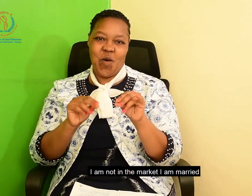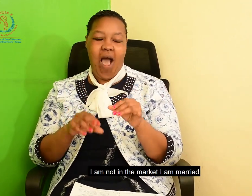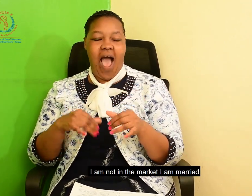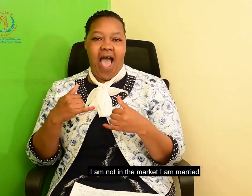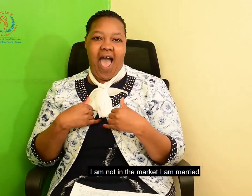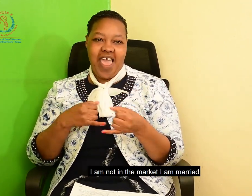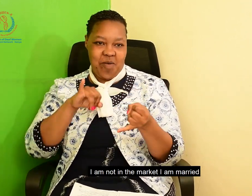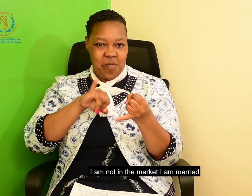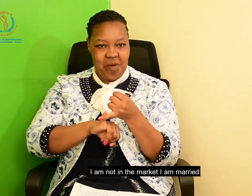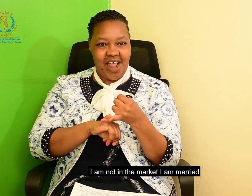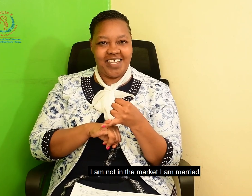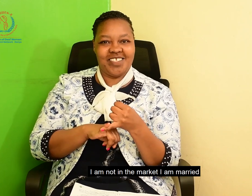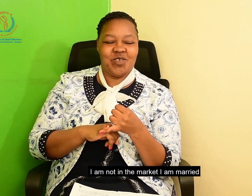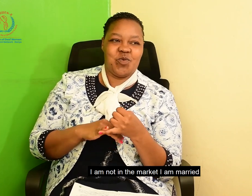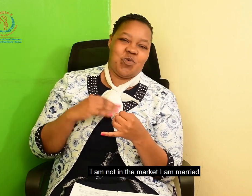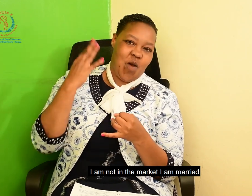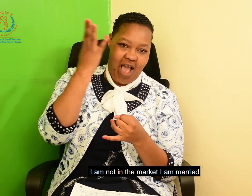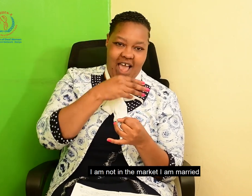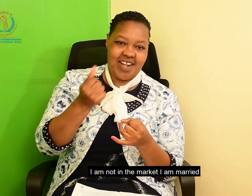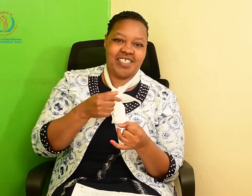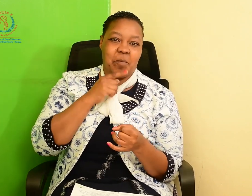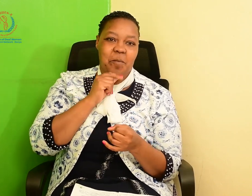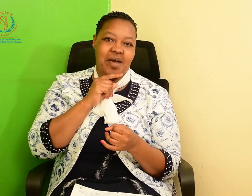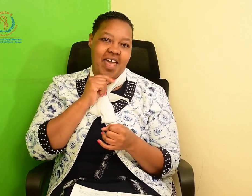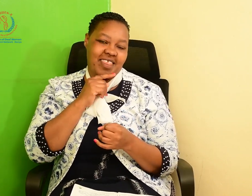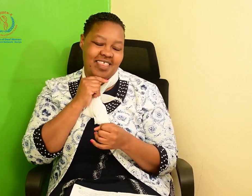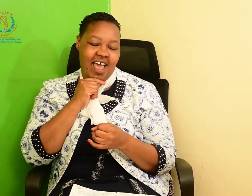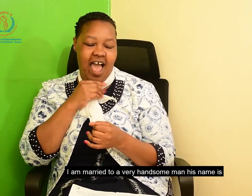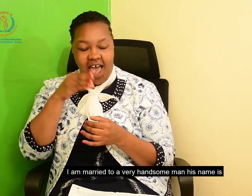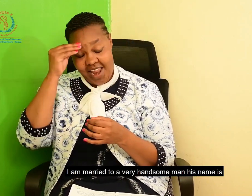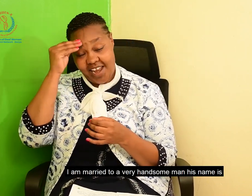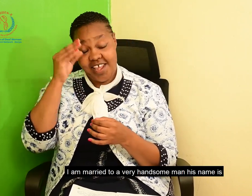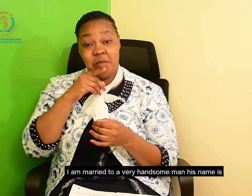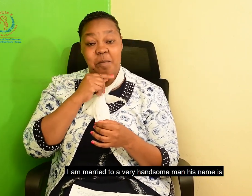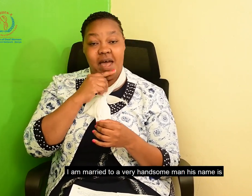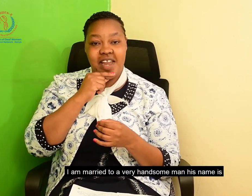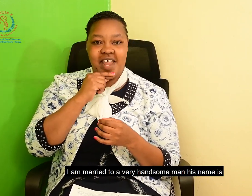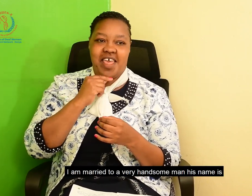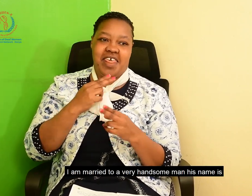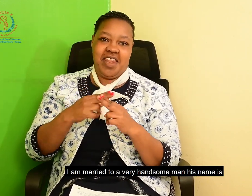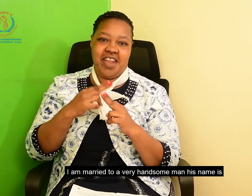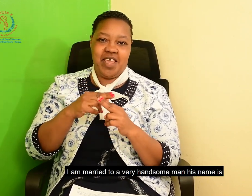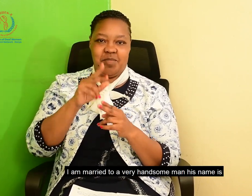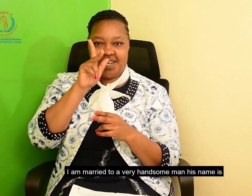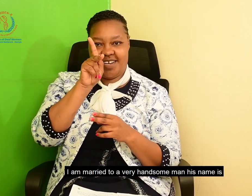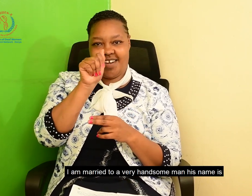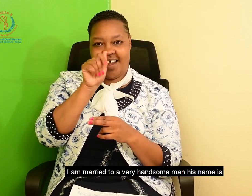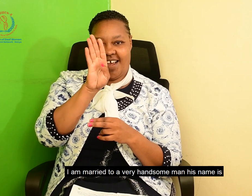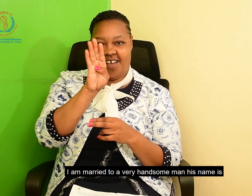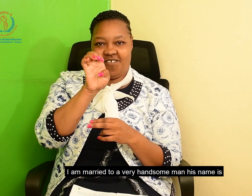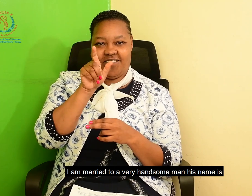So, I'm not going back to the market. Anyway, so, I am married to a very handsome man. His name is